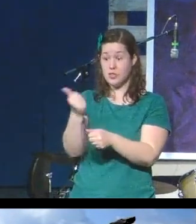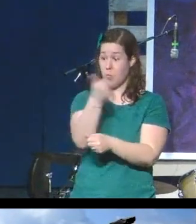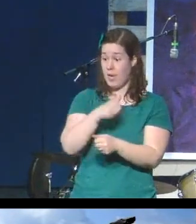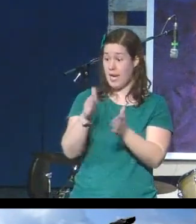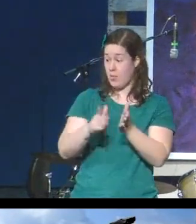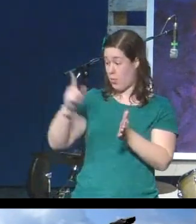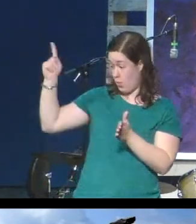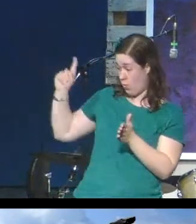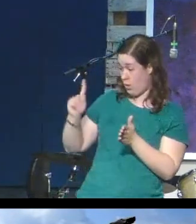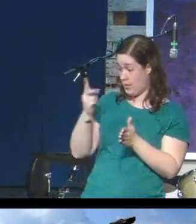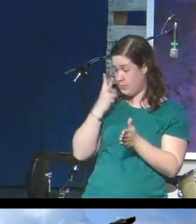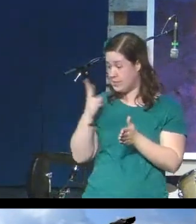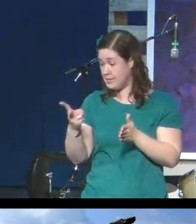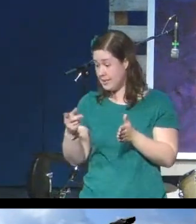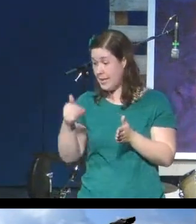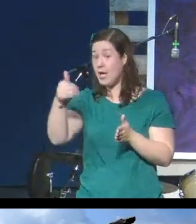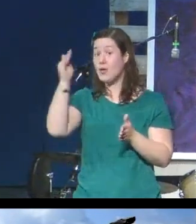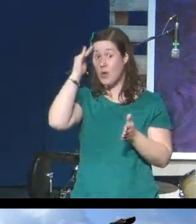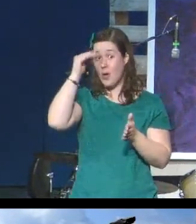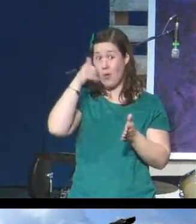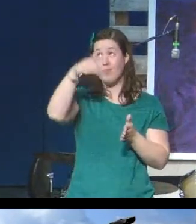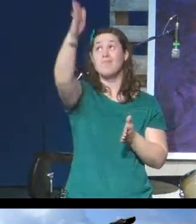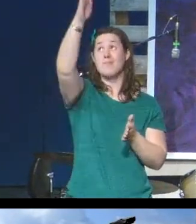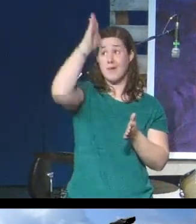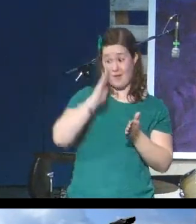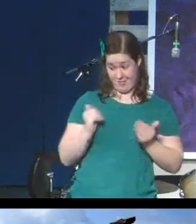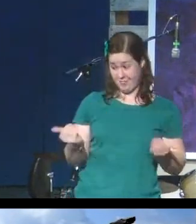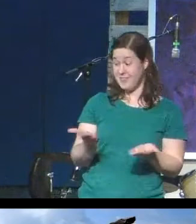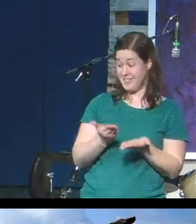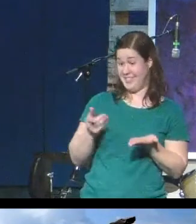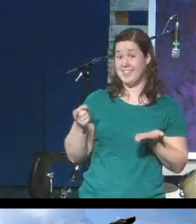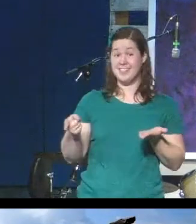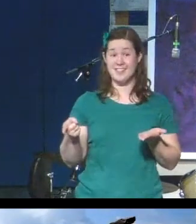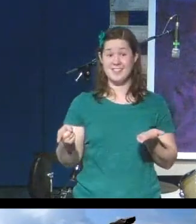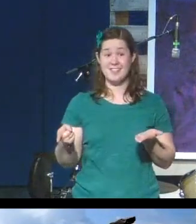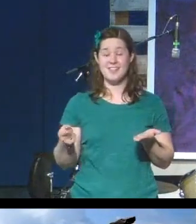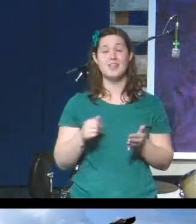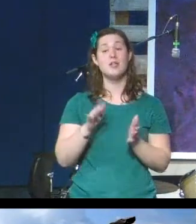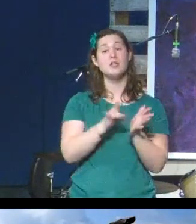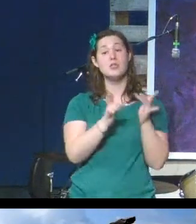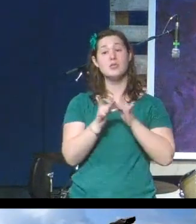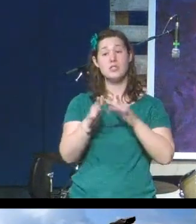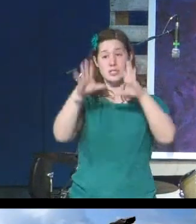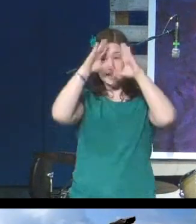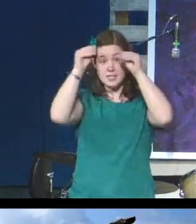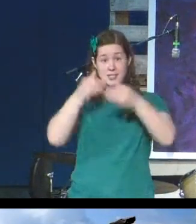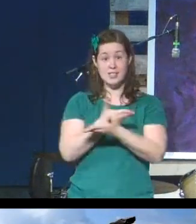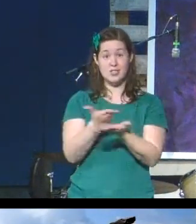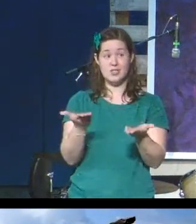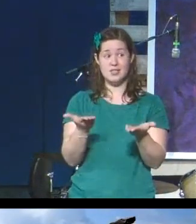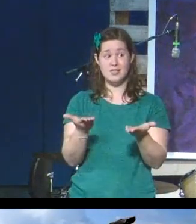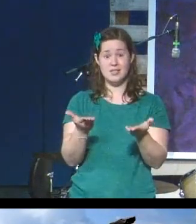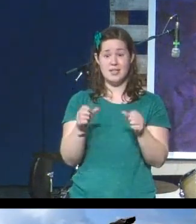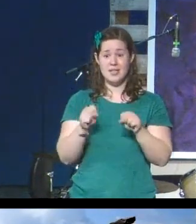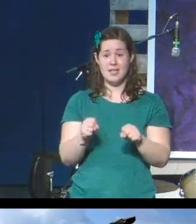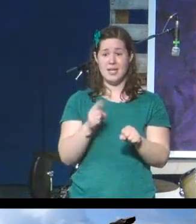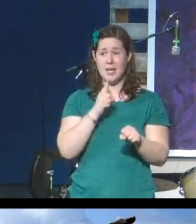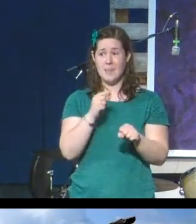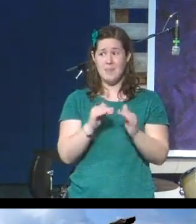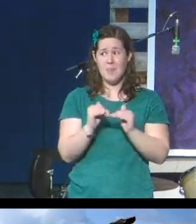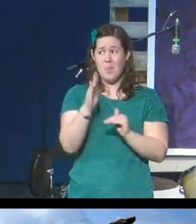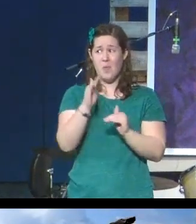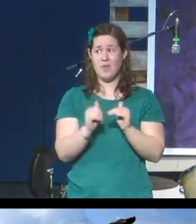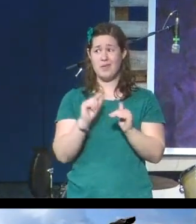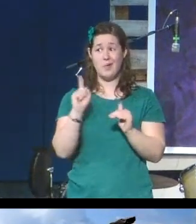What Jesus teaches his people, and of course what he teaches us, was that it can be much more than just a simple stone to